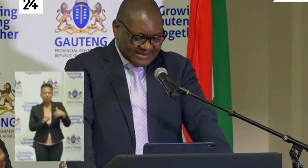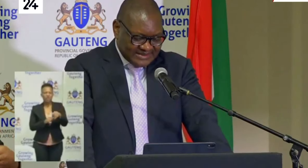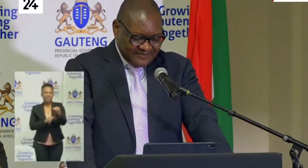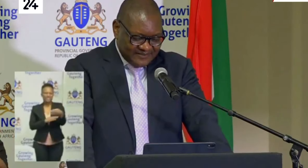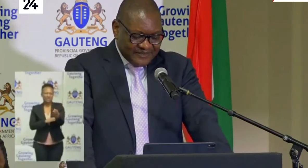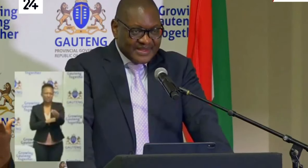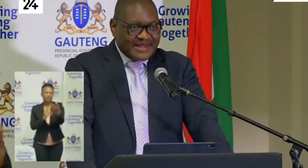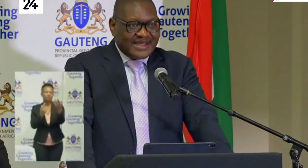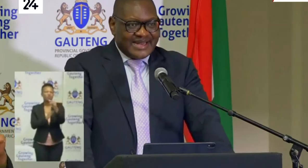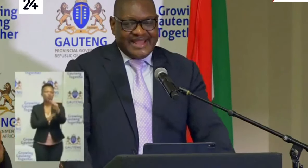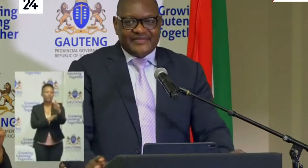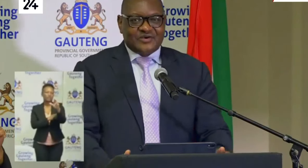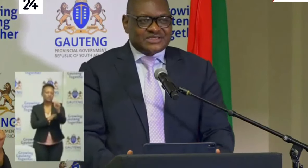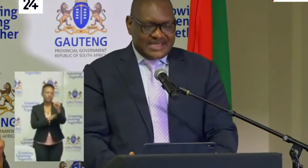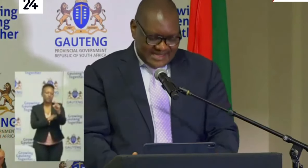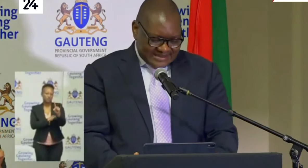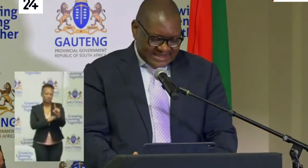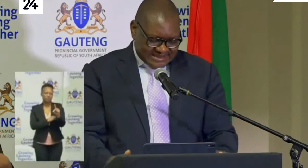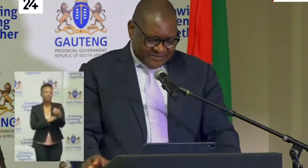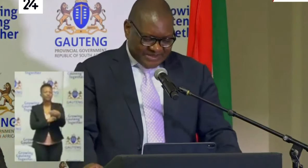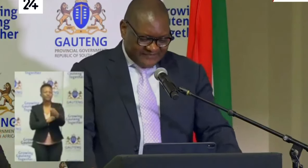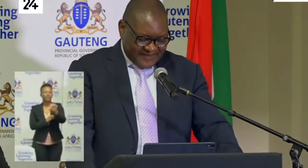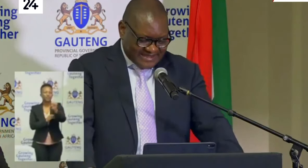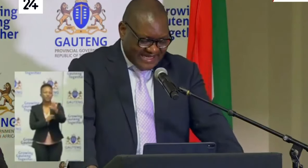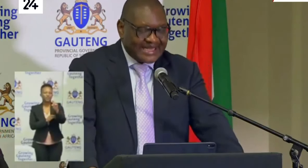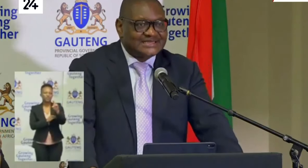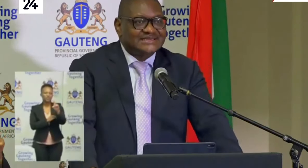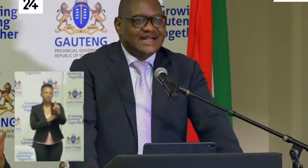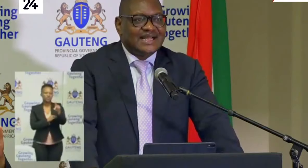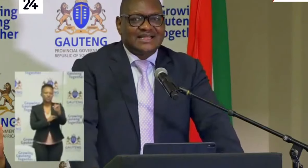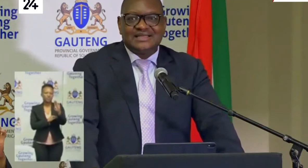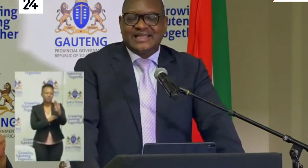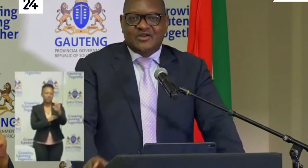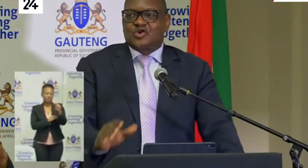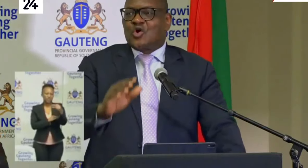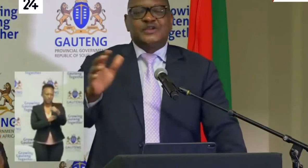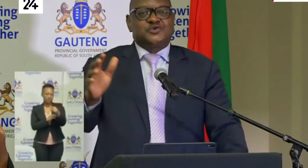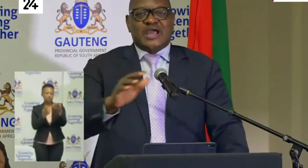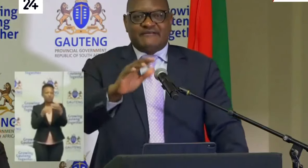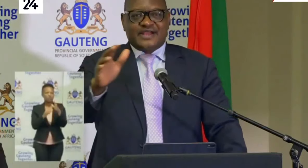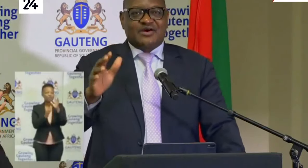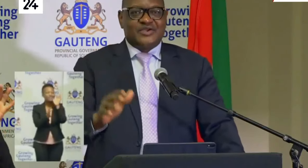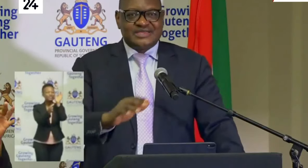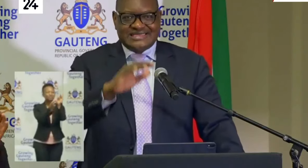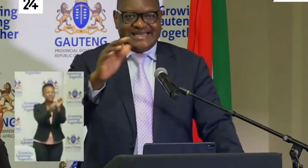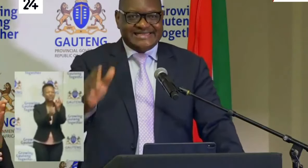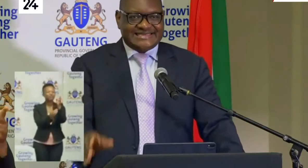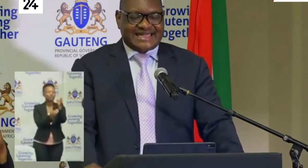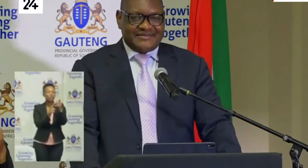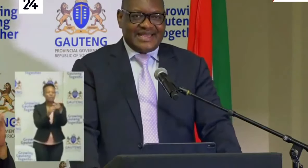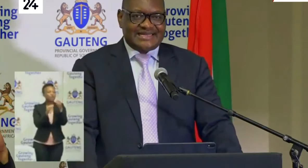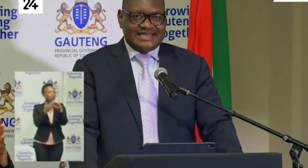Rand. And in those areas, there's a specific target. They are not going to every community